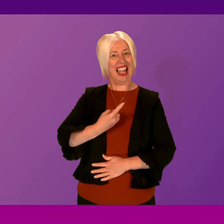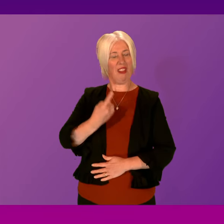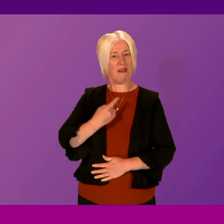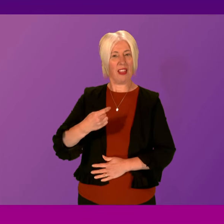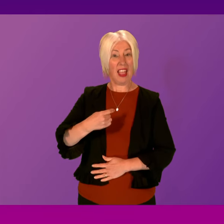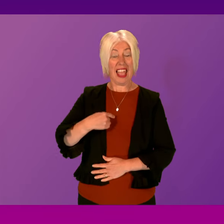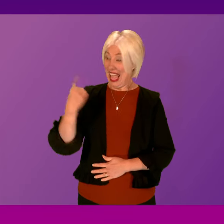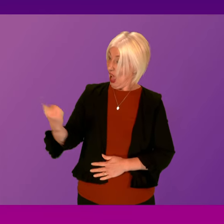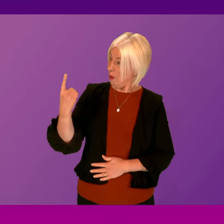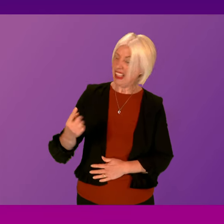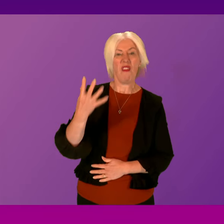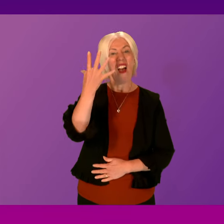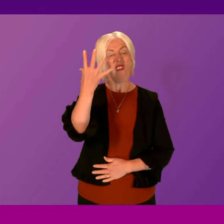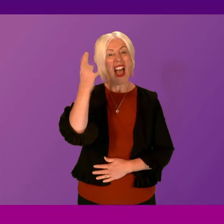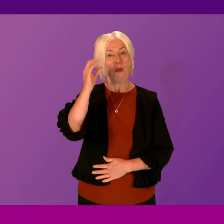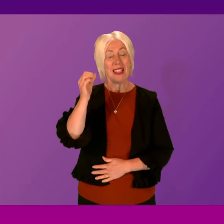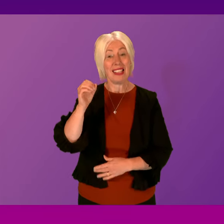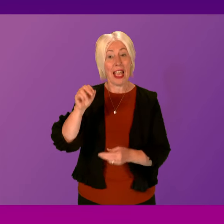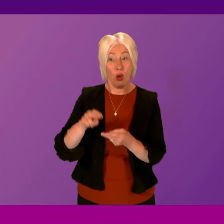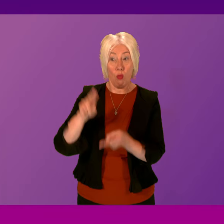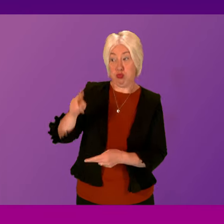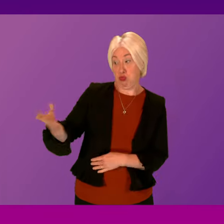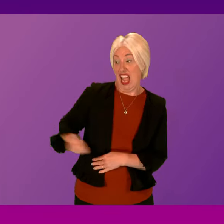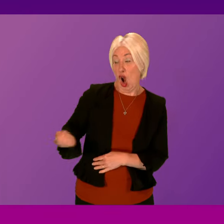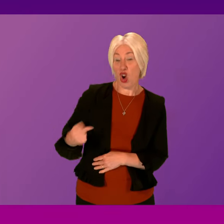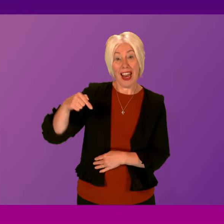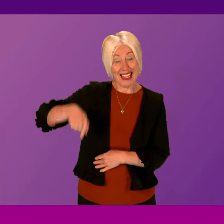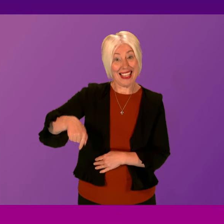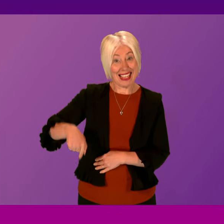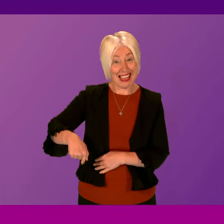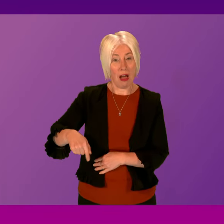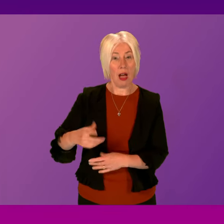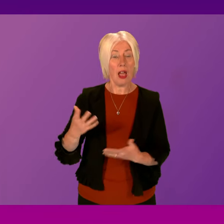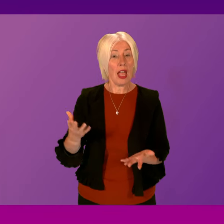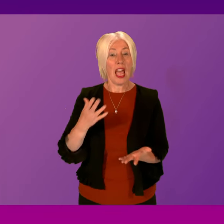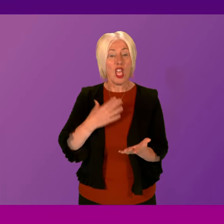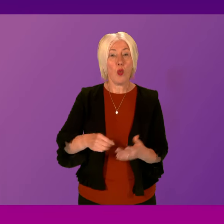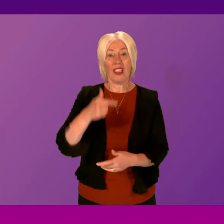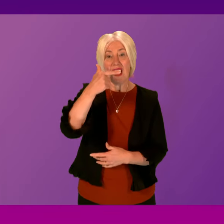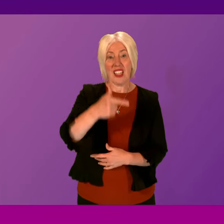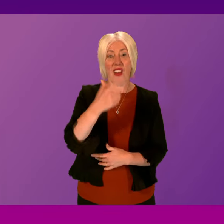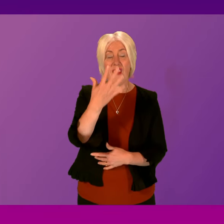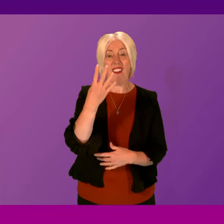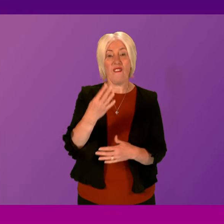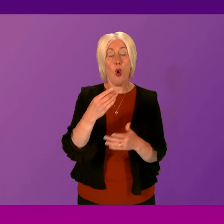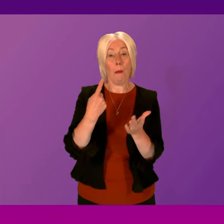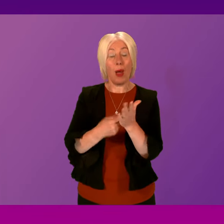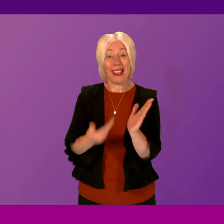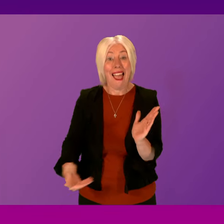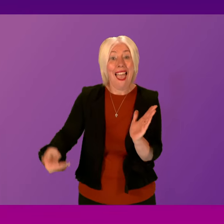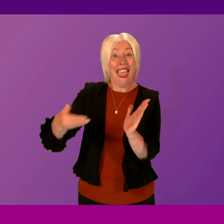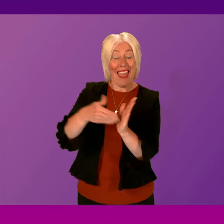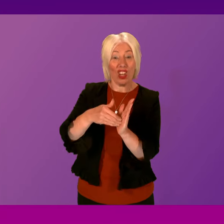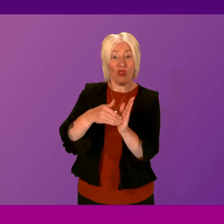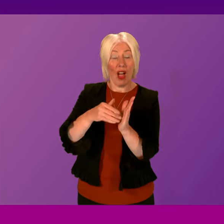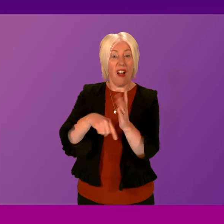5% top highest earners in the country. To get £754 extra in a